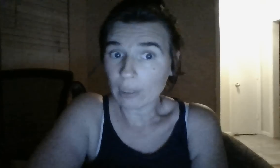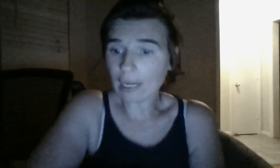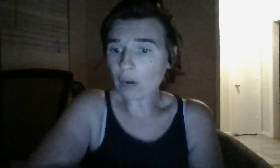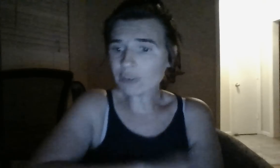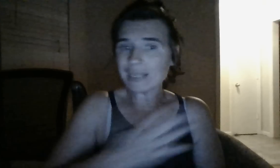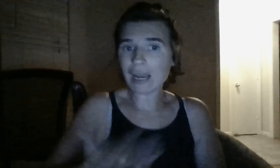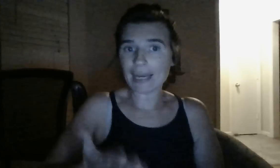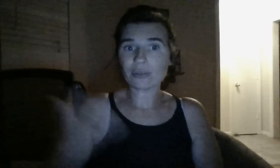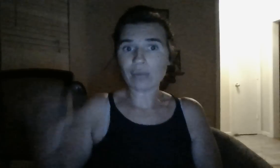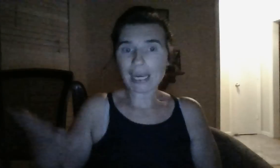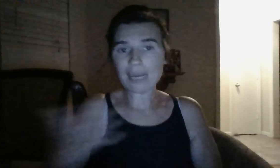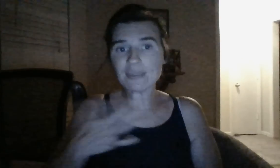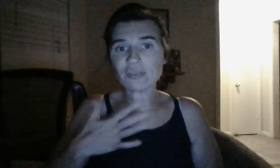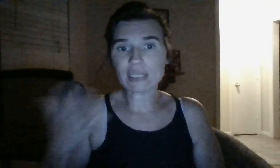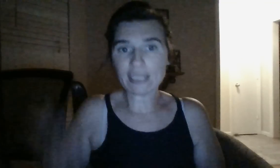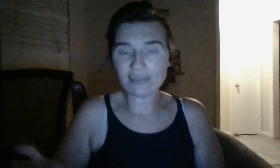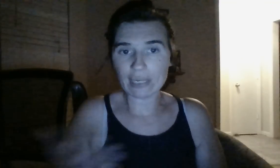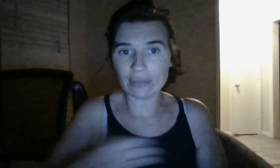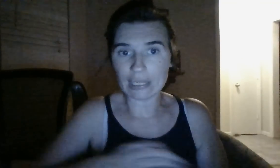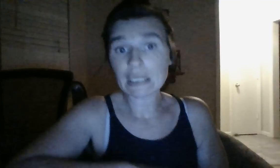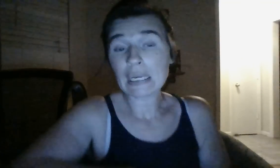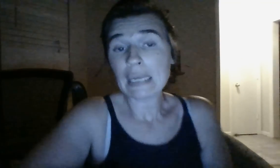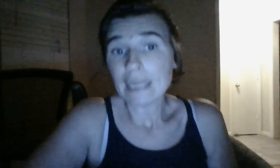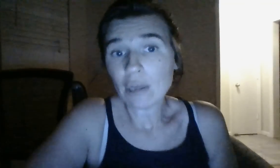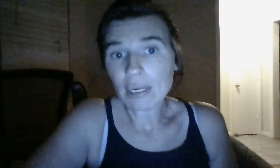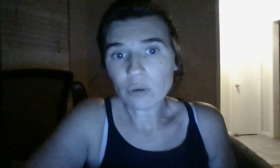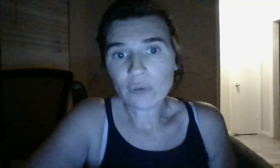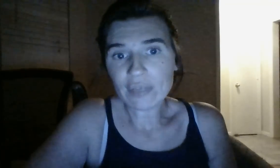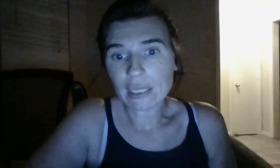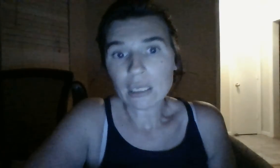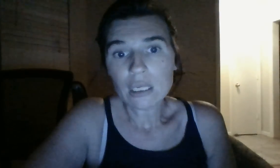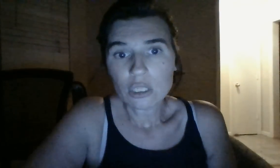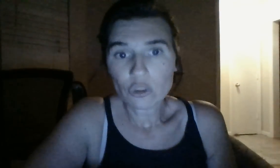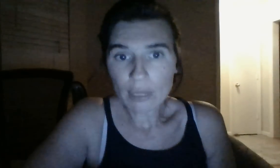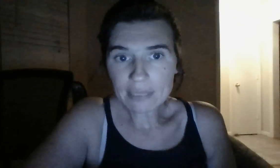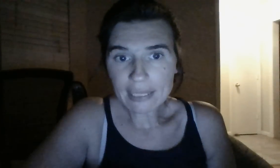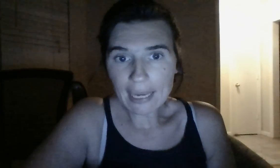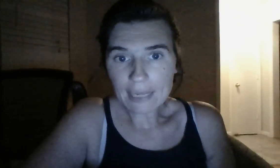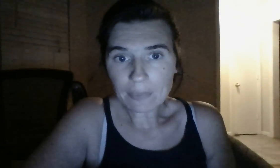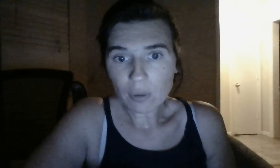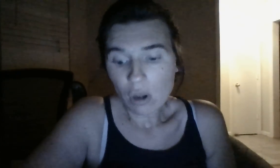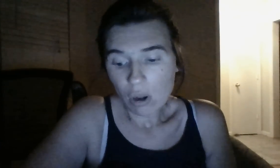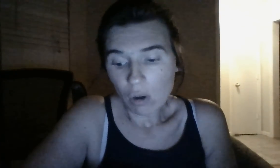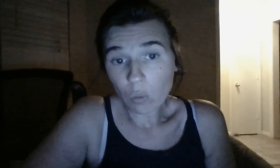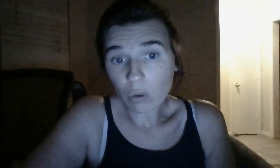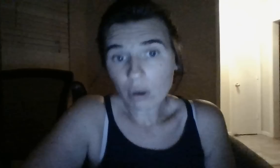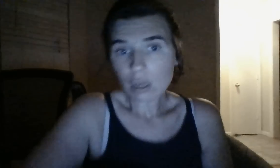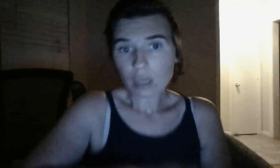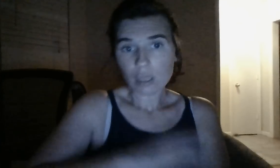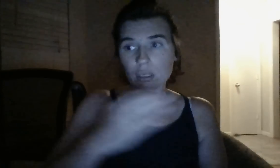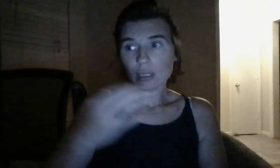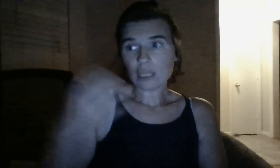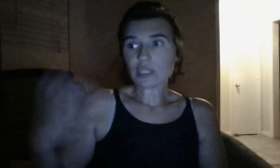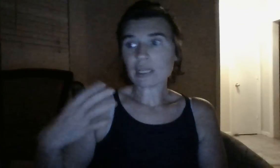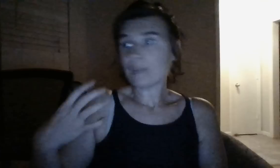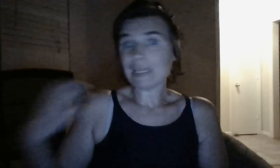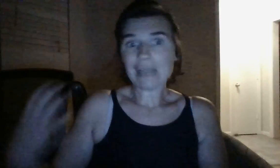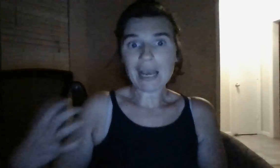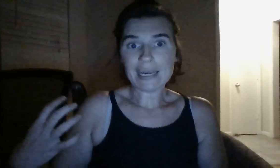one. And, I heard tonight. So, night time is very significant in this. Now, I don't know if it's a dreamscape. Or, it's just going to be at night.